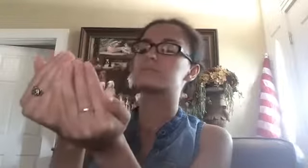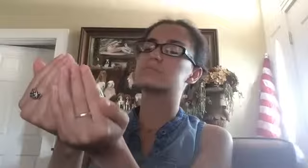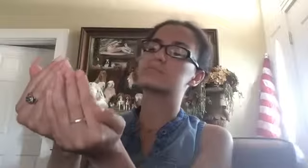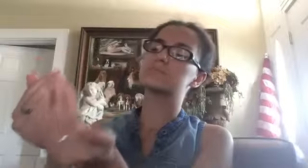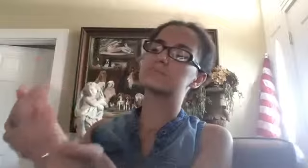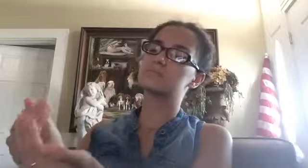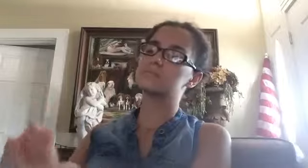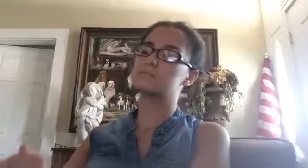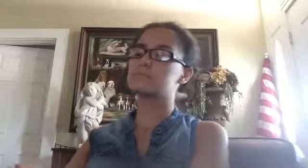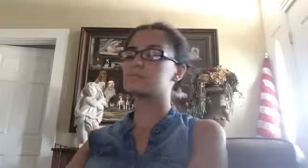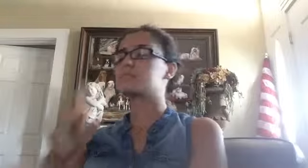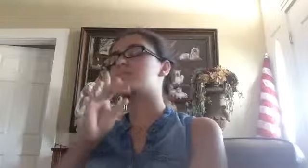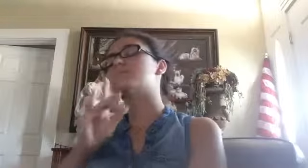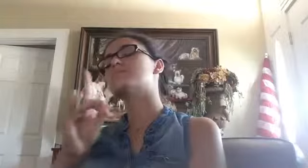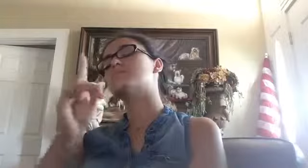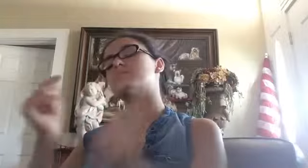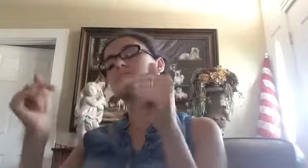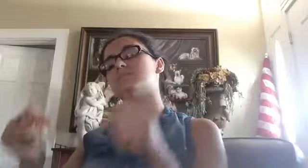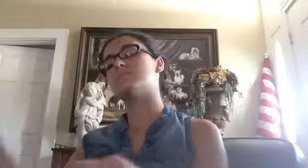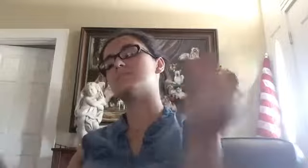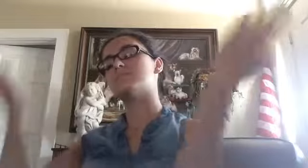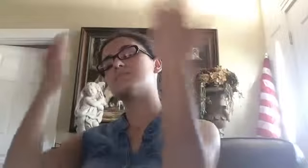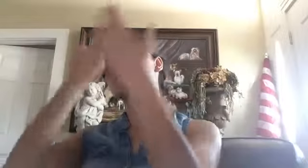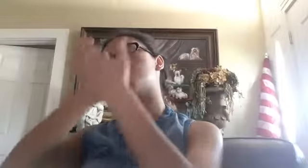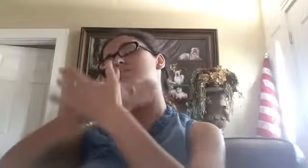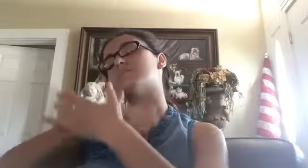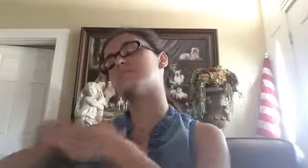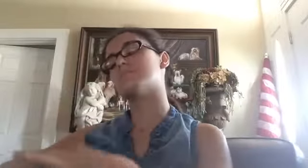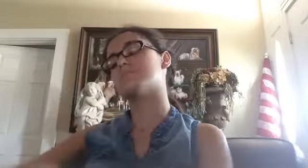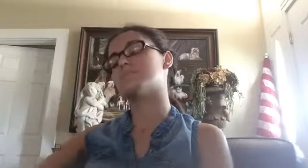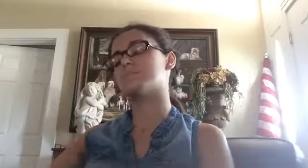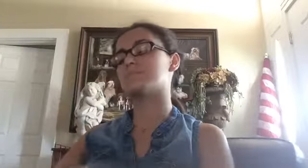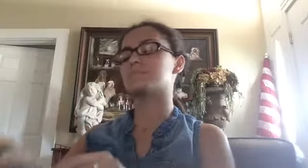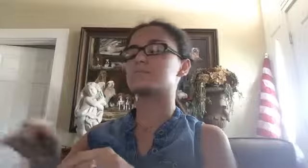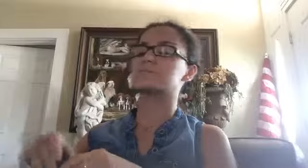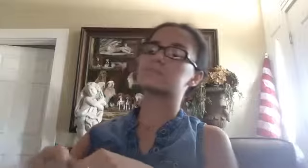So here in the dark,